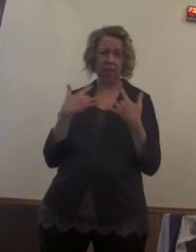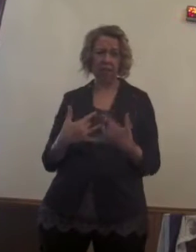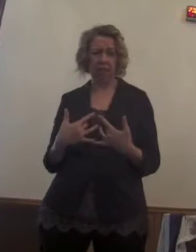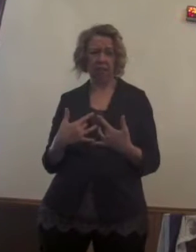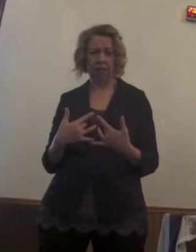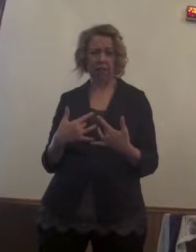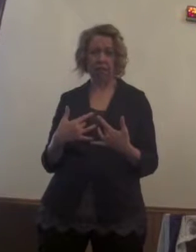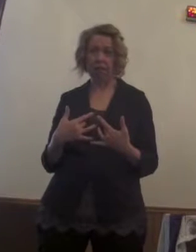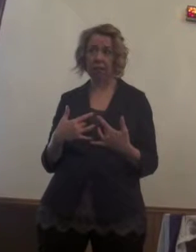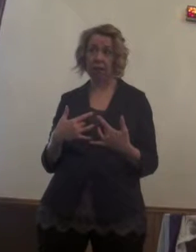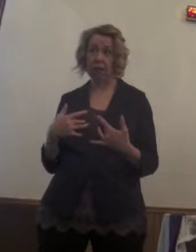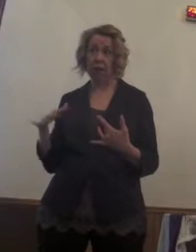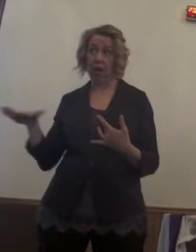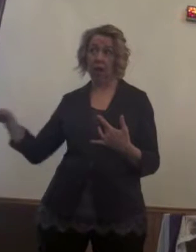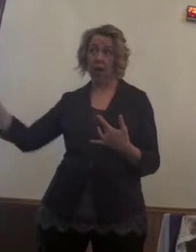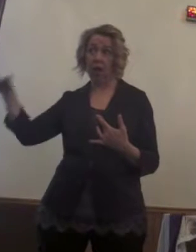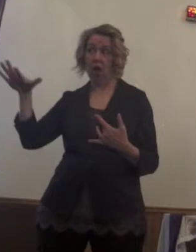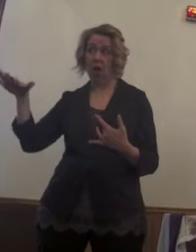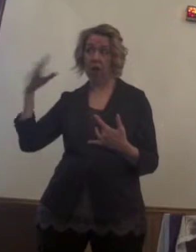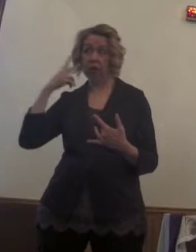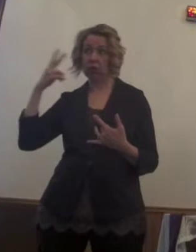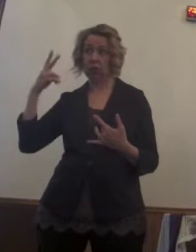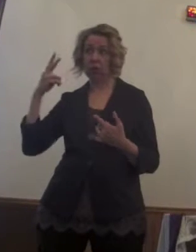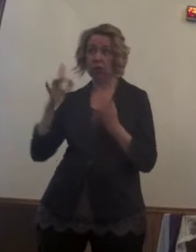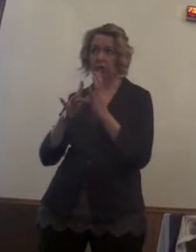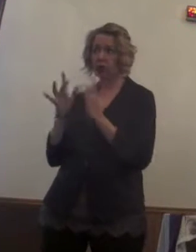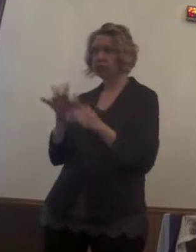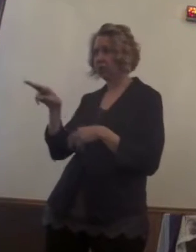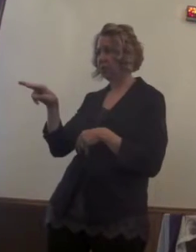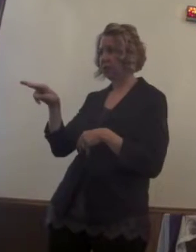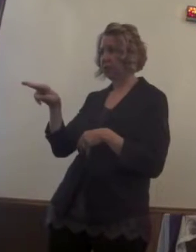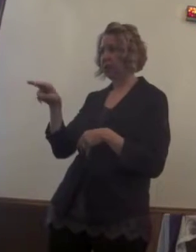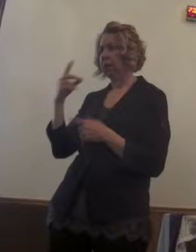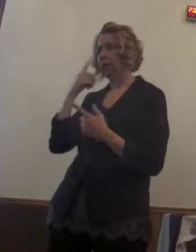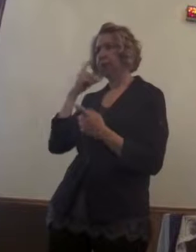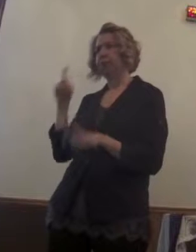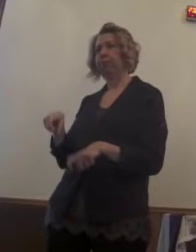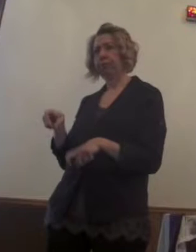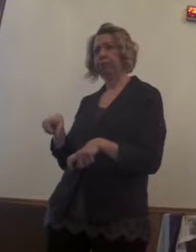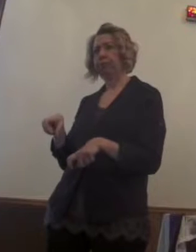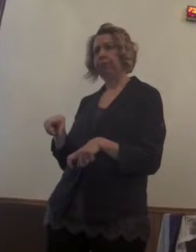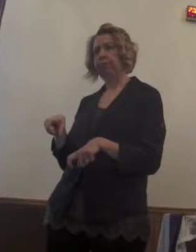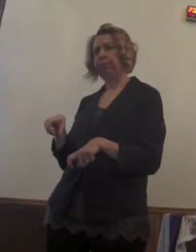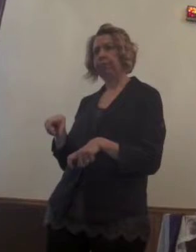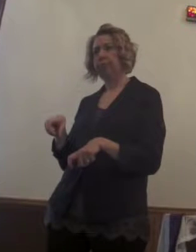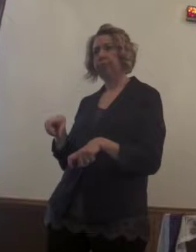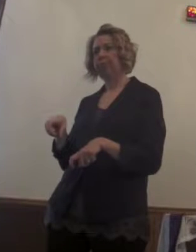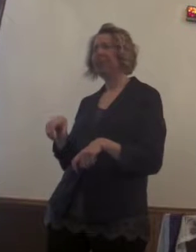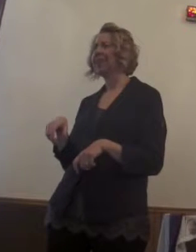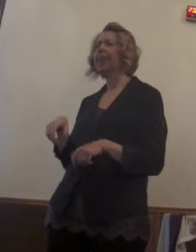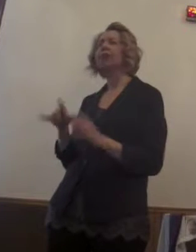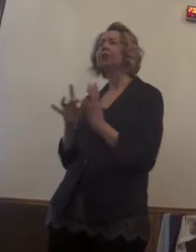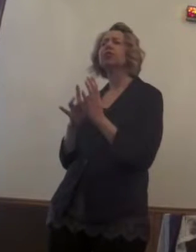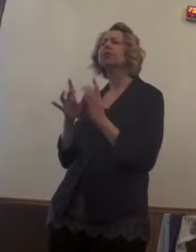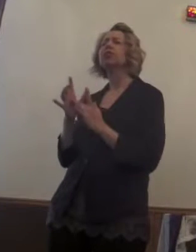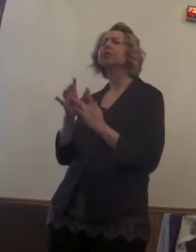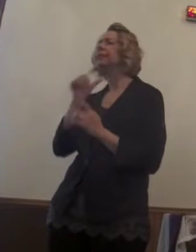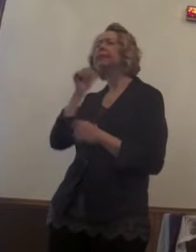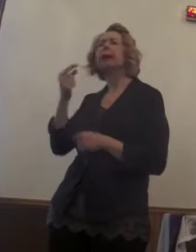tears at the tomb that day. Jesus was not regretting the absence of Lazarus